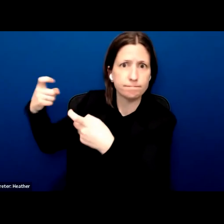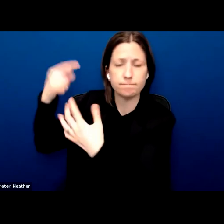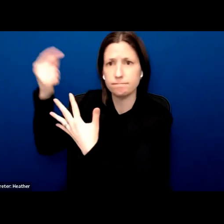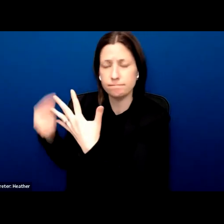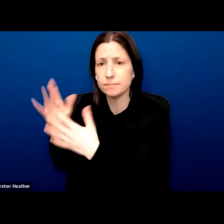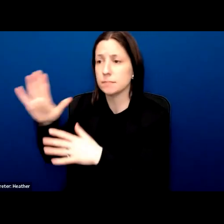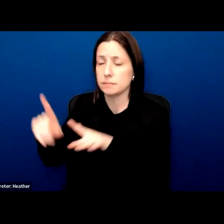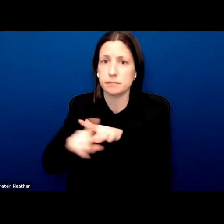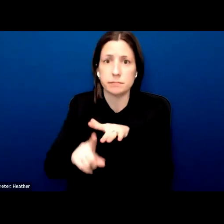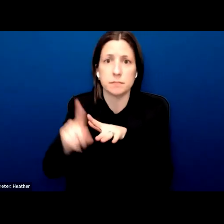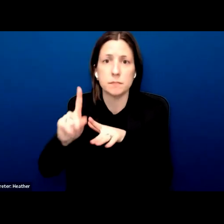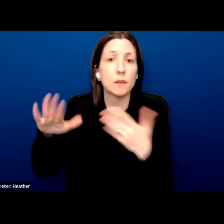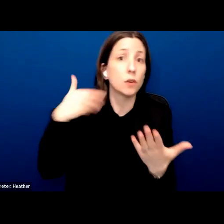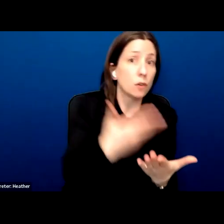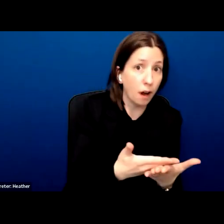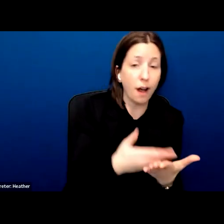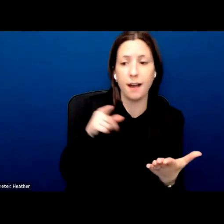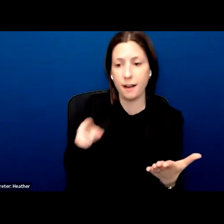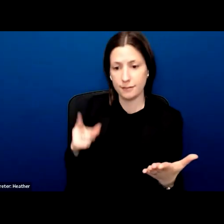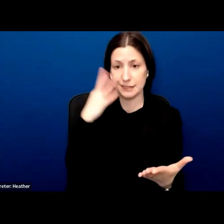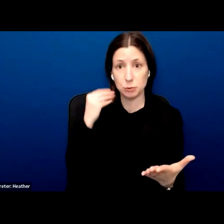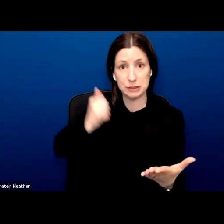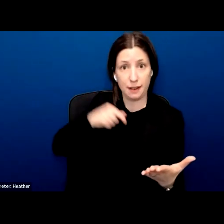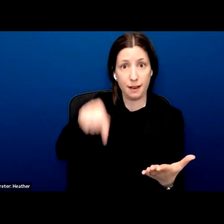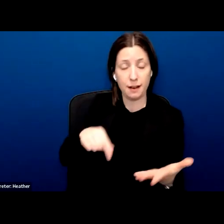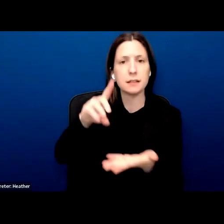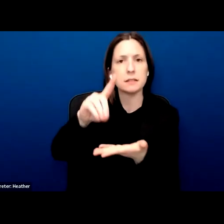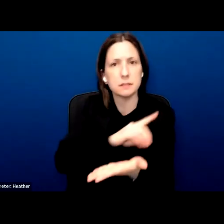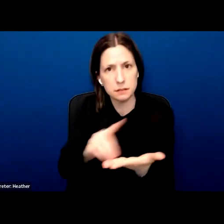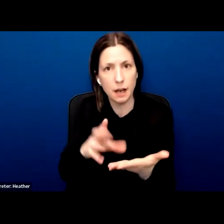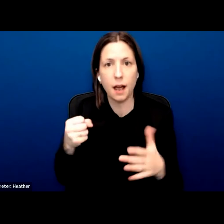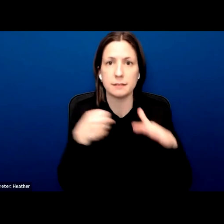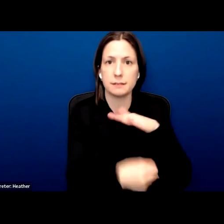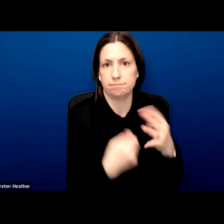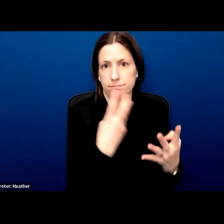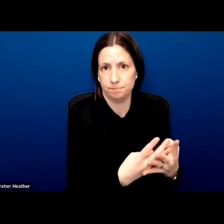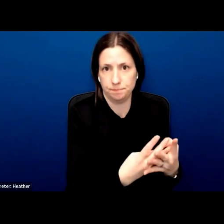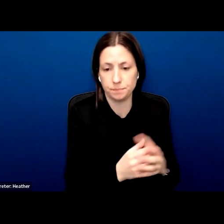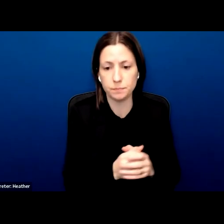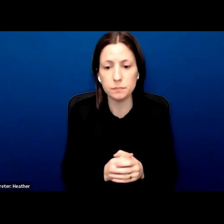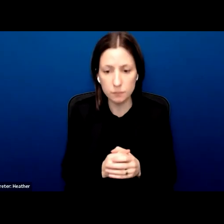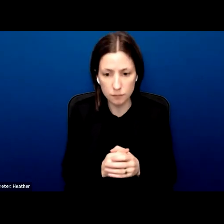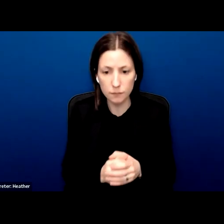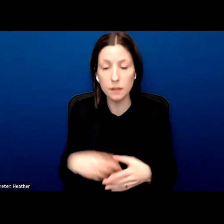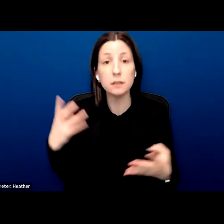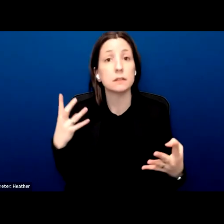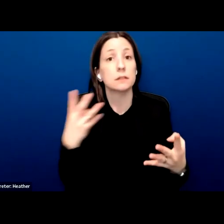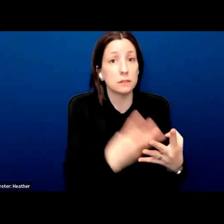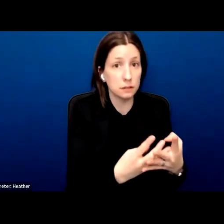subjected to discrimination on arrival and immigration detention. Immigration detention particularly stigmatizes refugees who